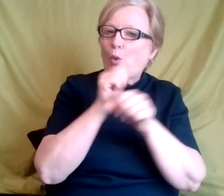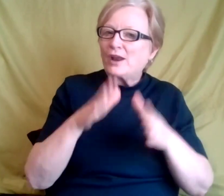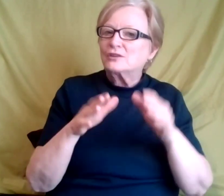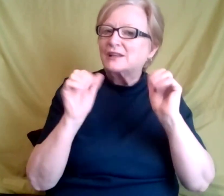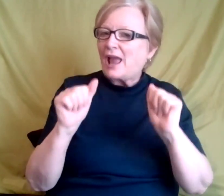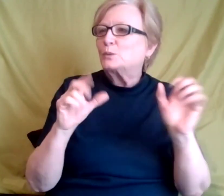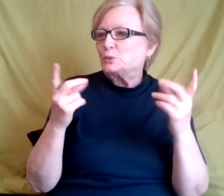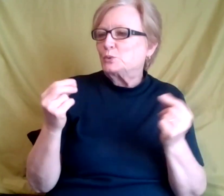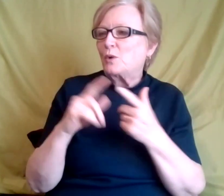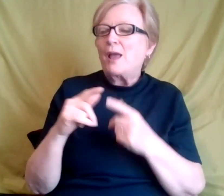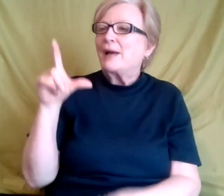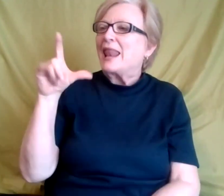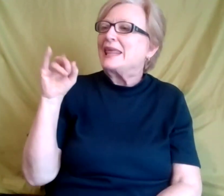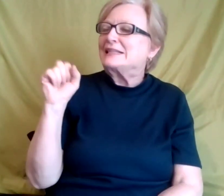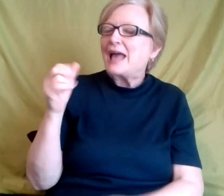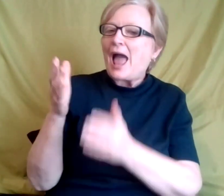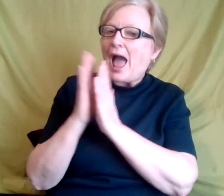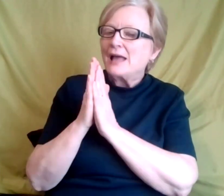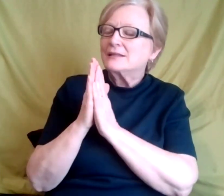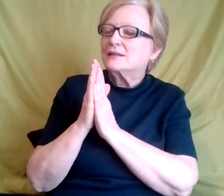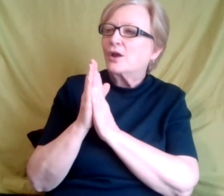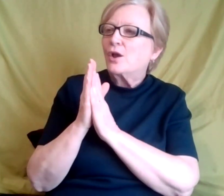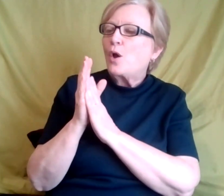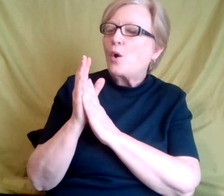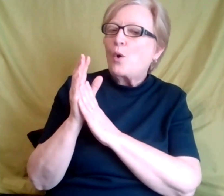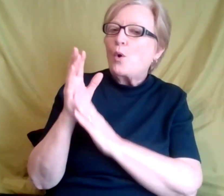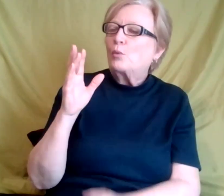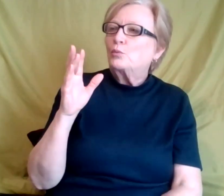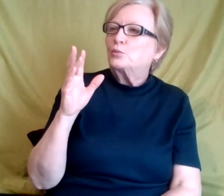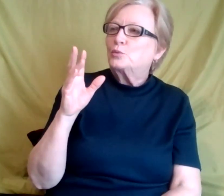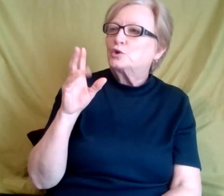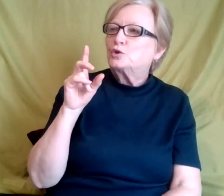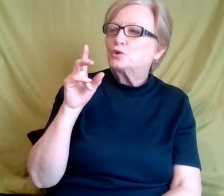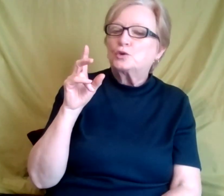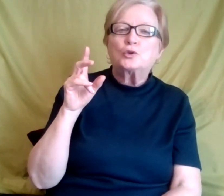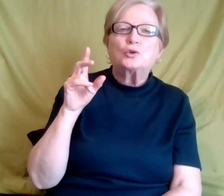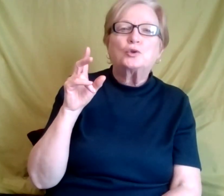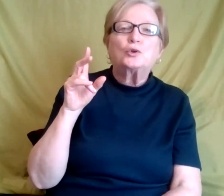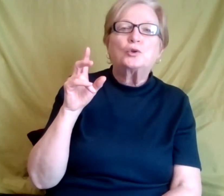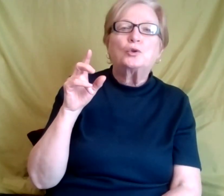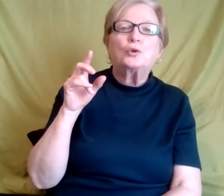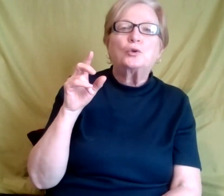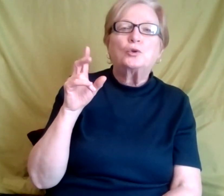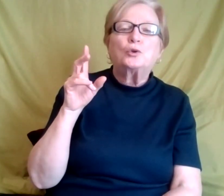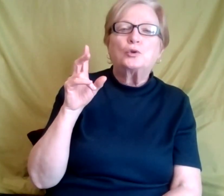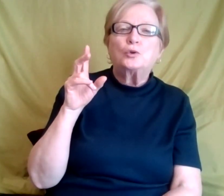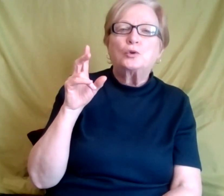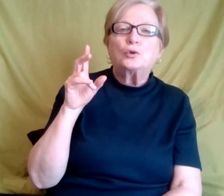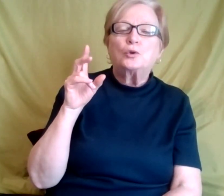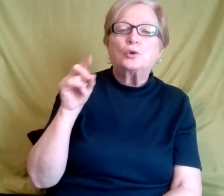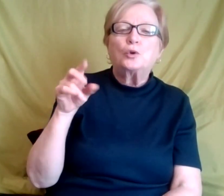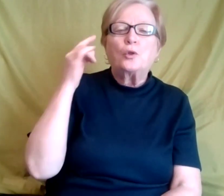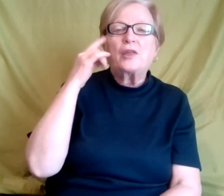but Lisa asks, would, would you say that Belonghi, uh, Belonghi leads to improved